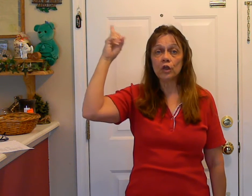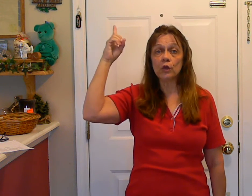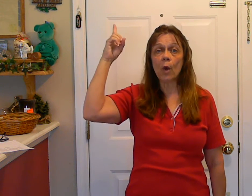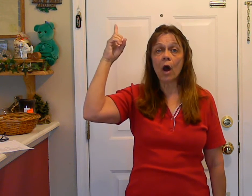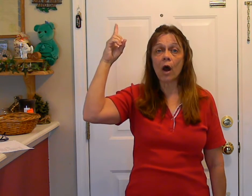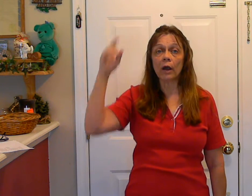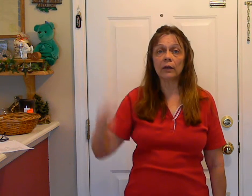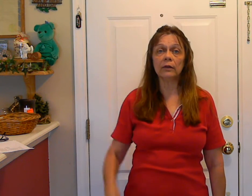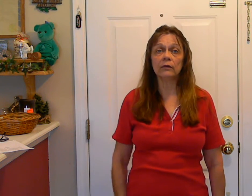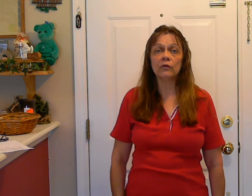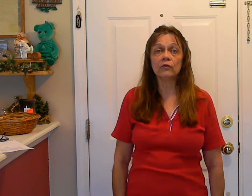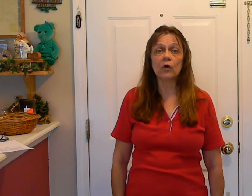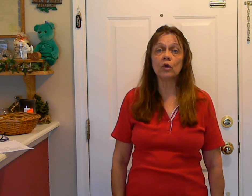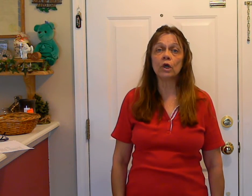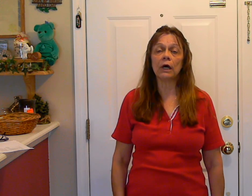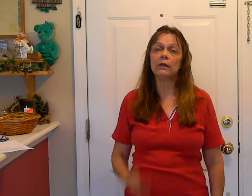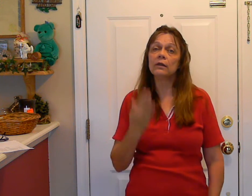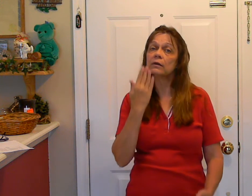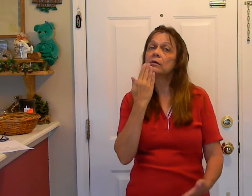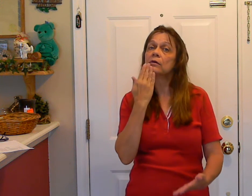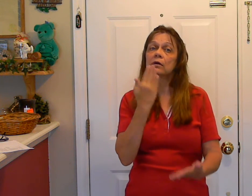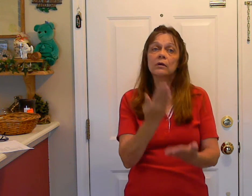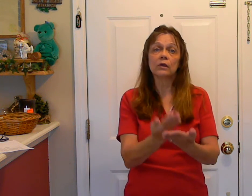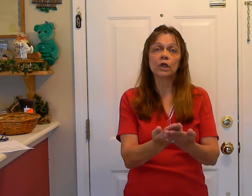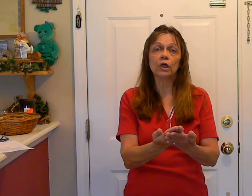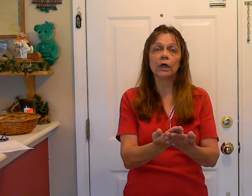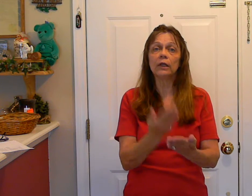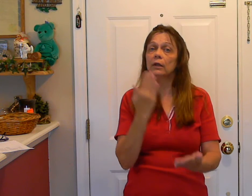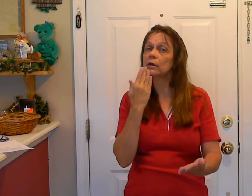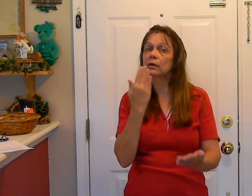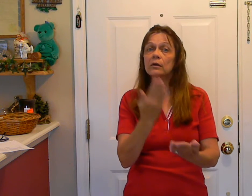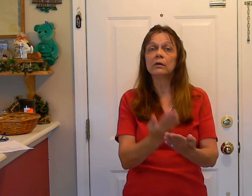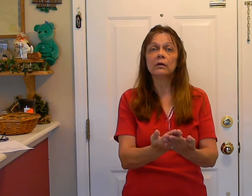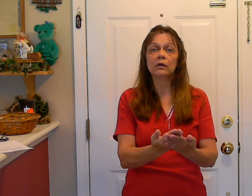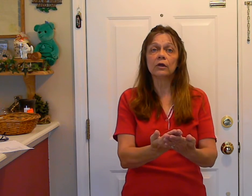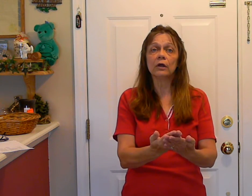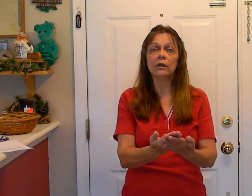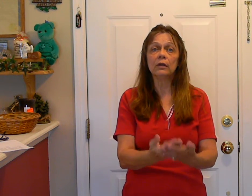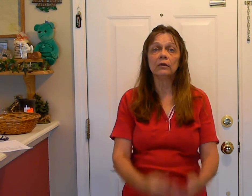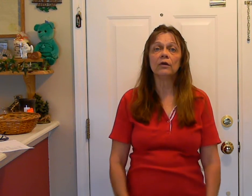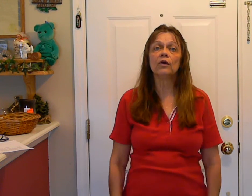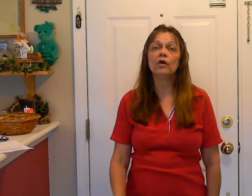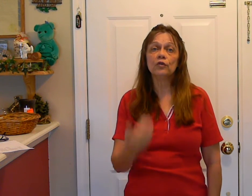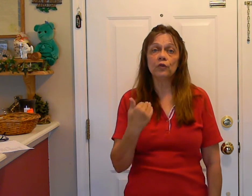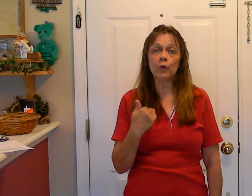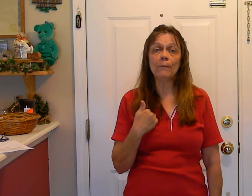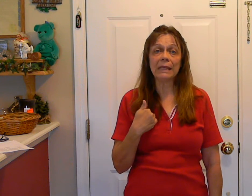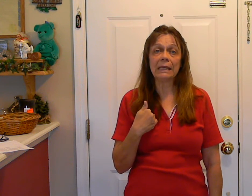You are so good. Good. Good. To me.